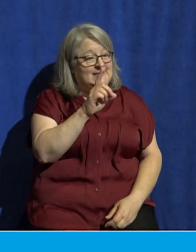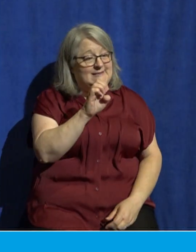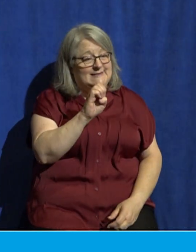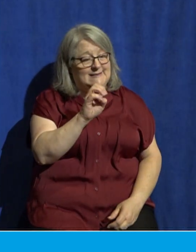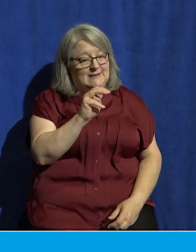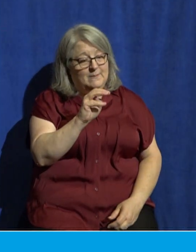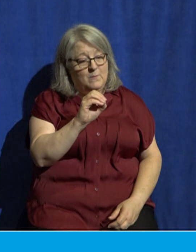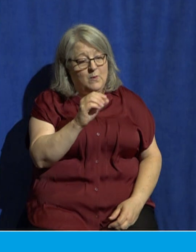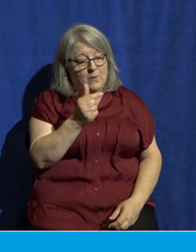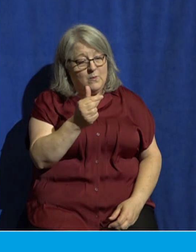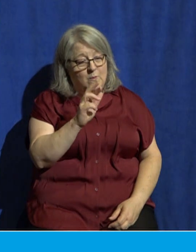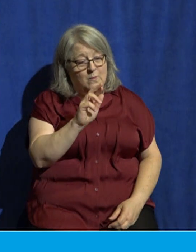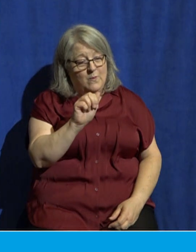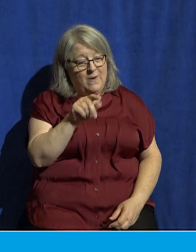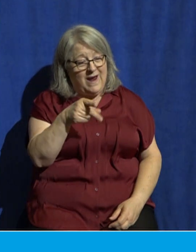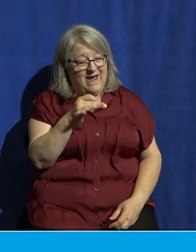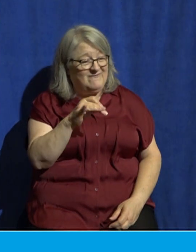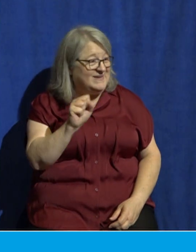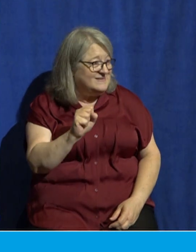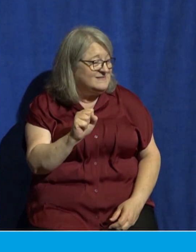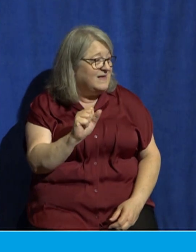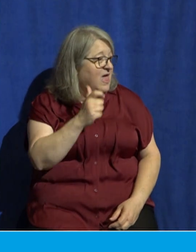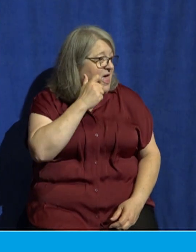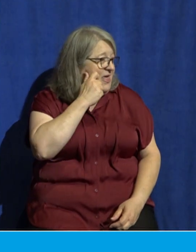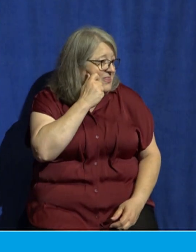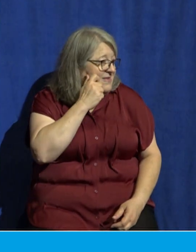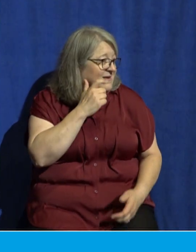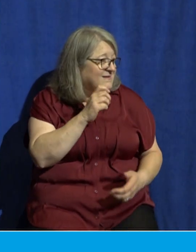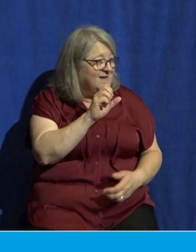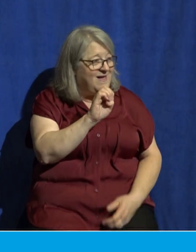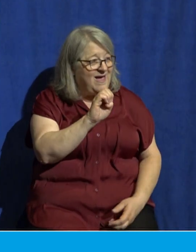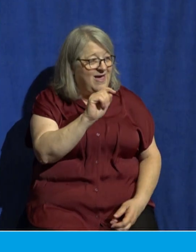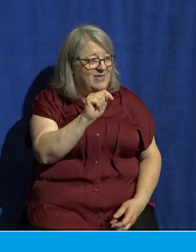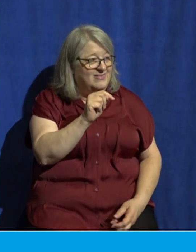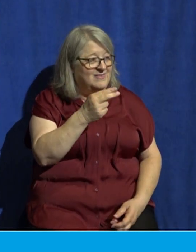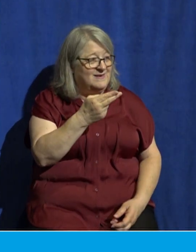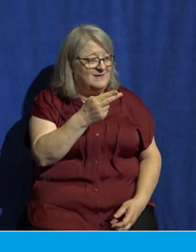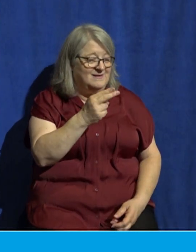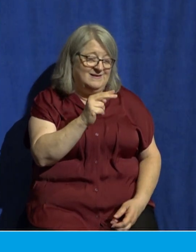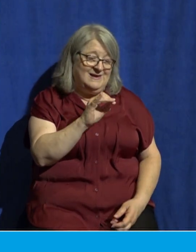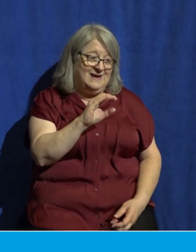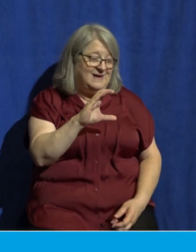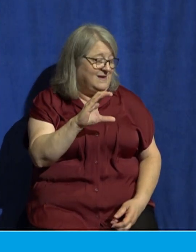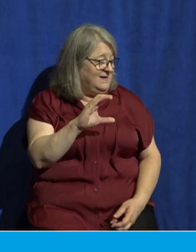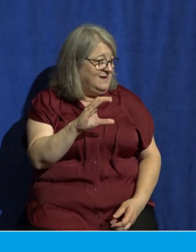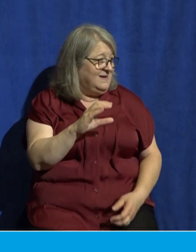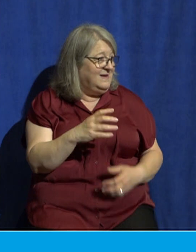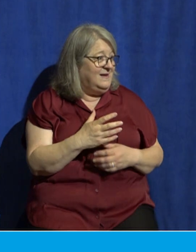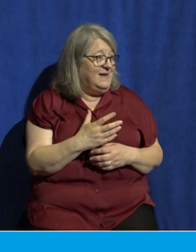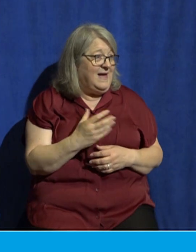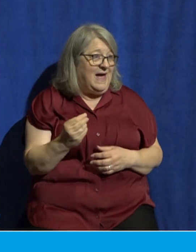rapidly changing ethnically in our country, but also, like I mentioned, generationally.